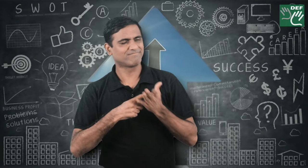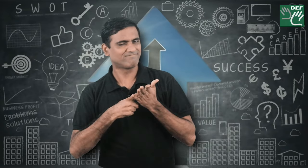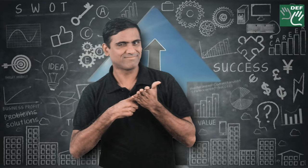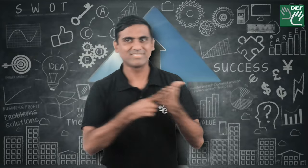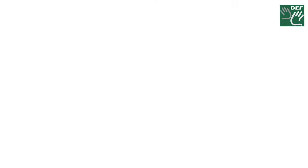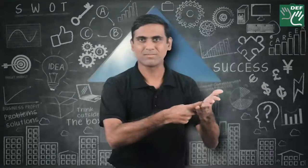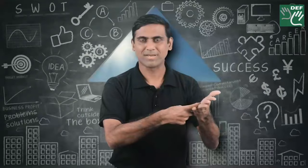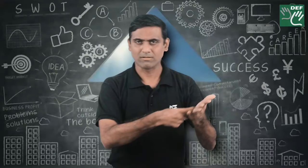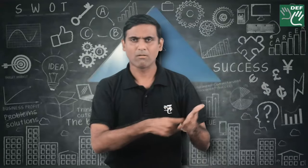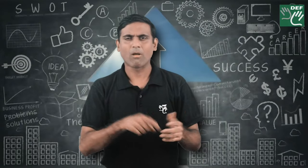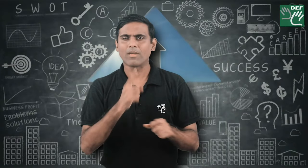future of a nation.